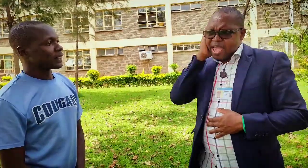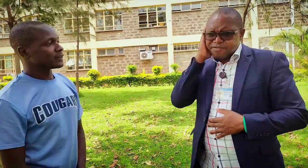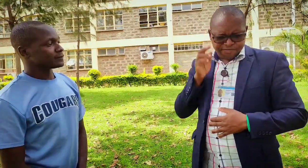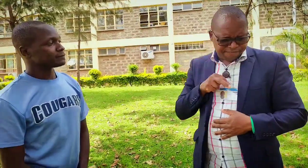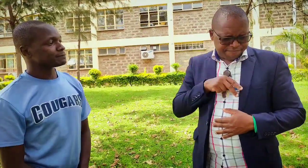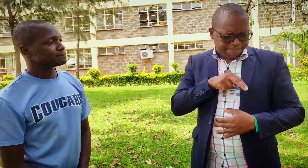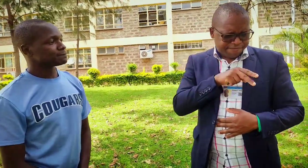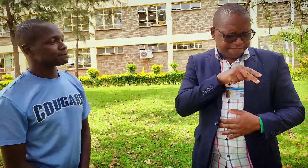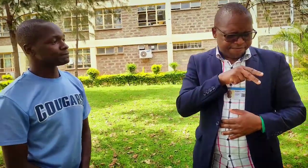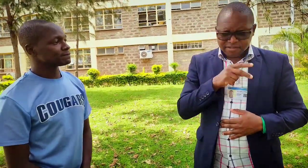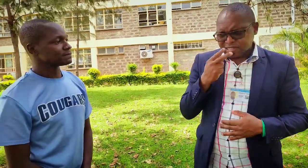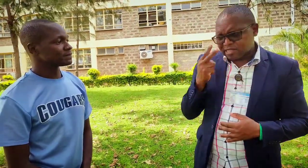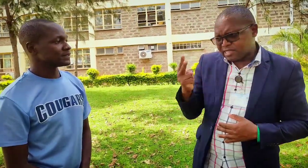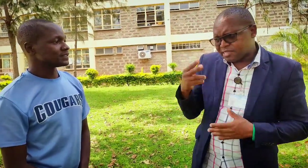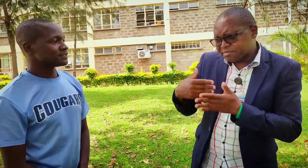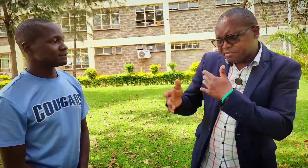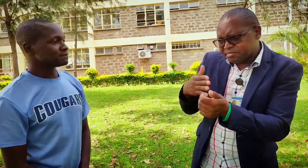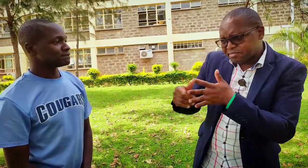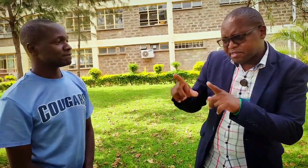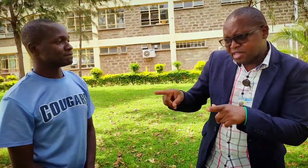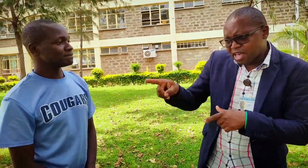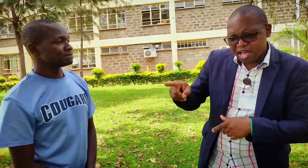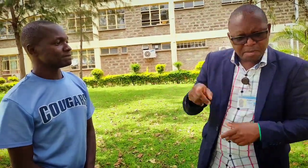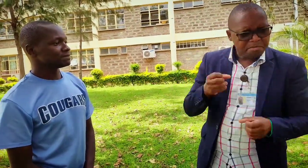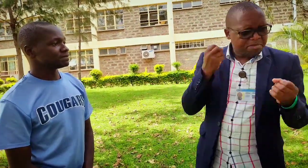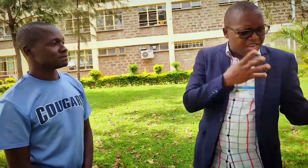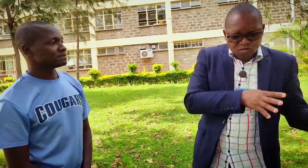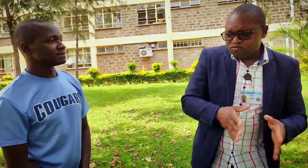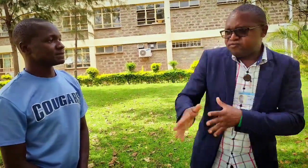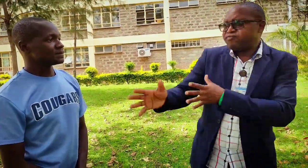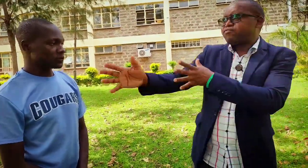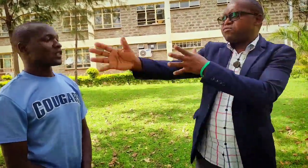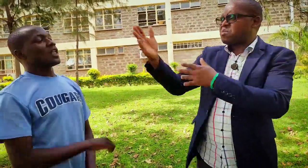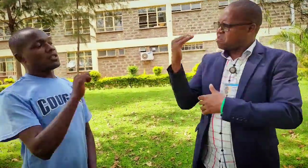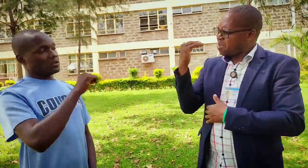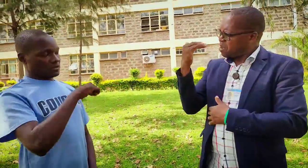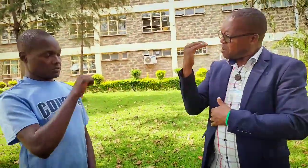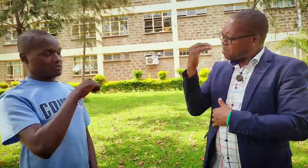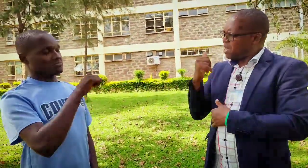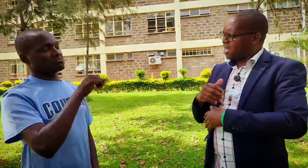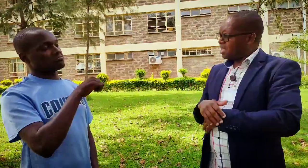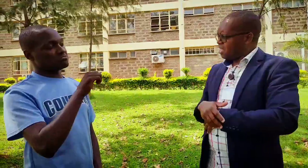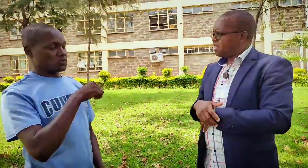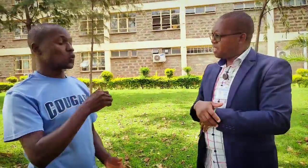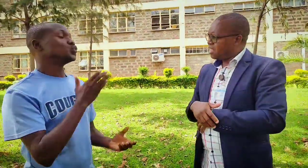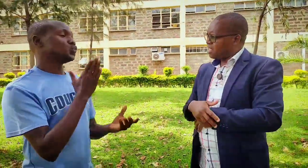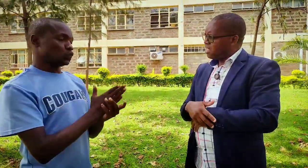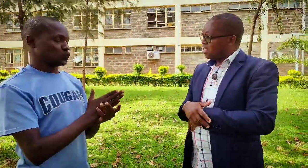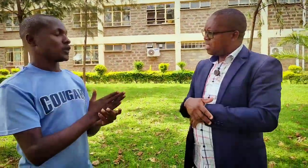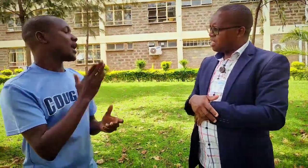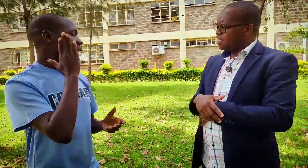the deaf may be walking and see a signer there they all move to their signer why